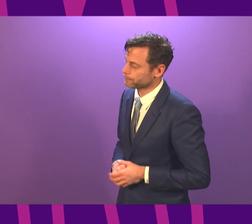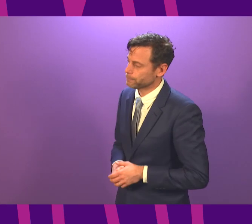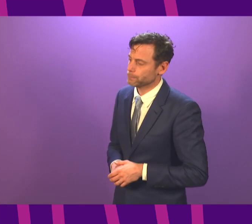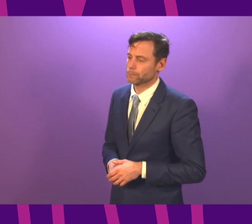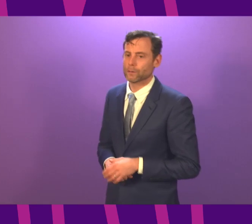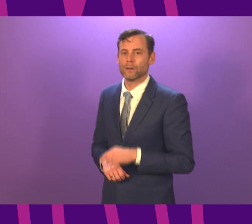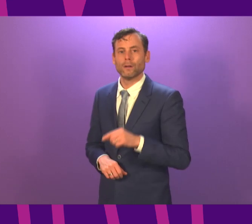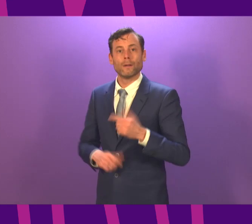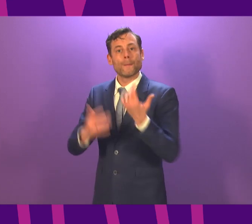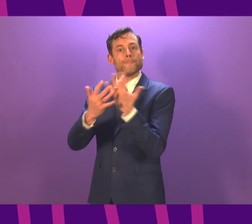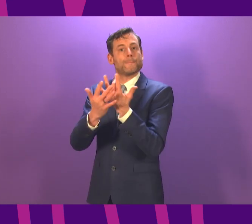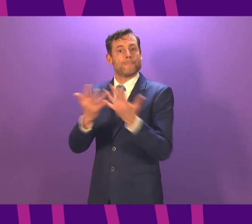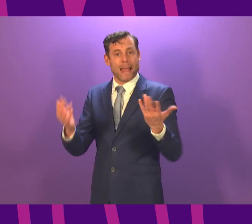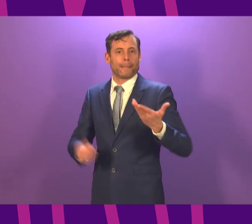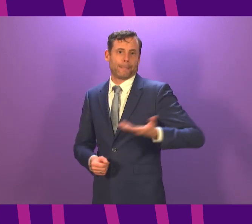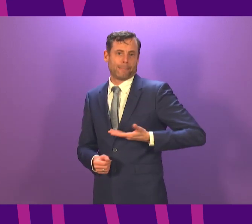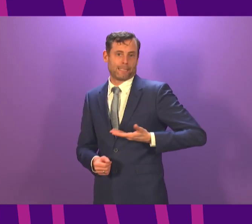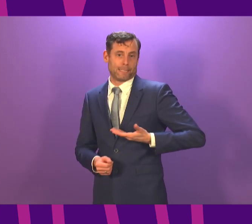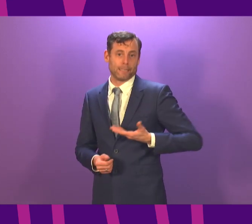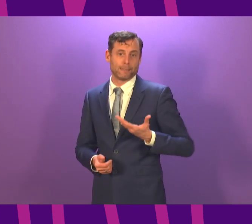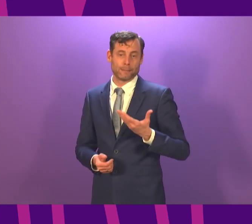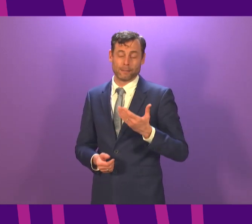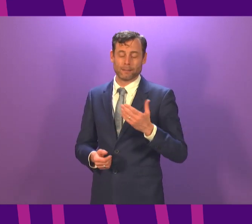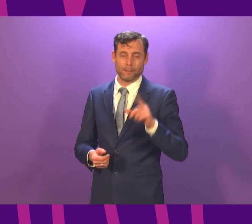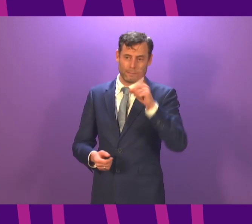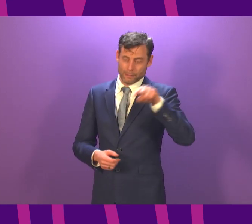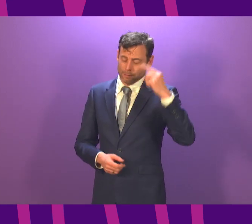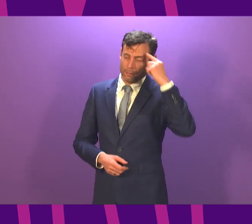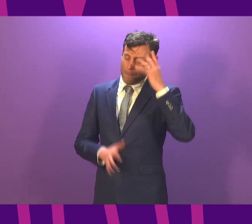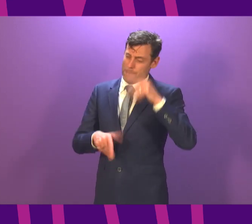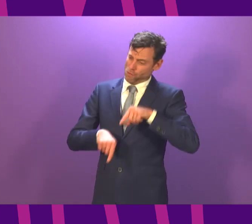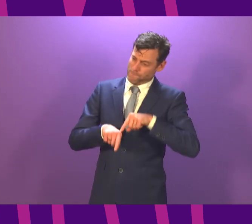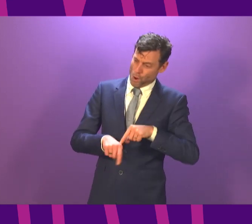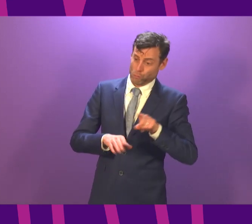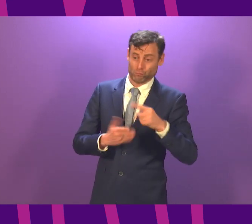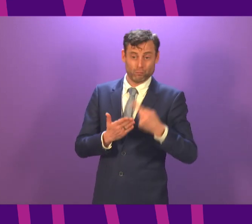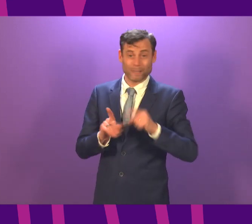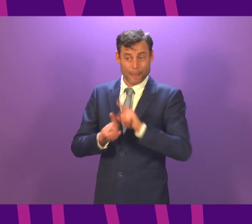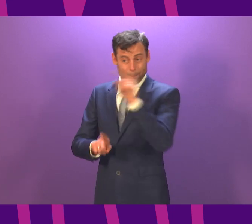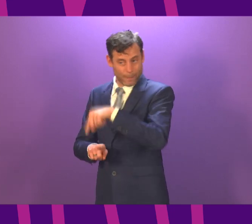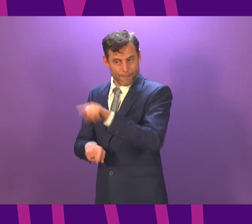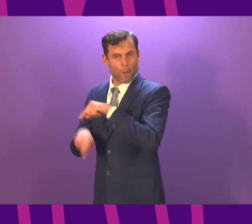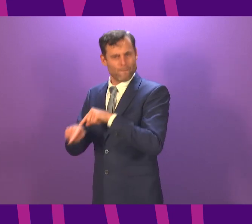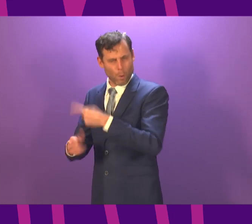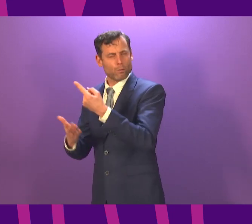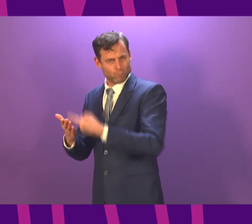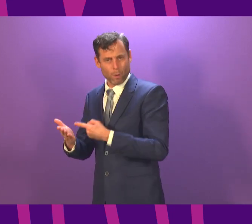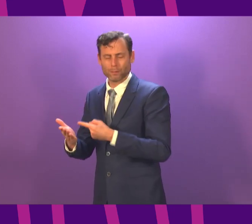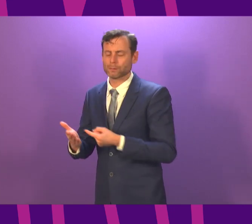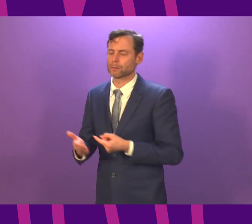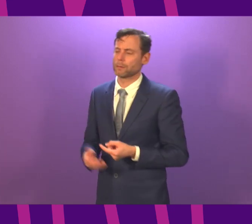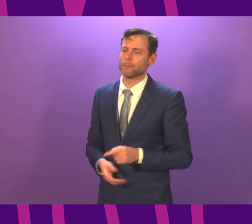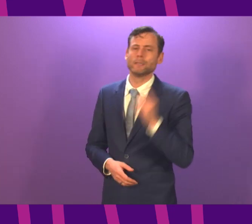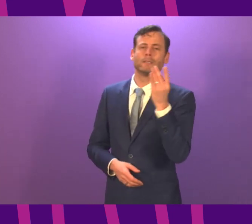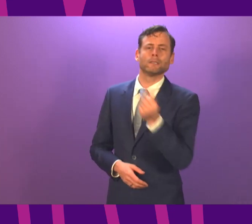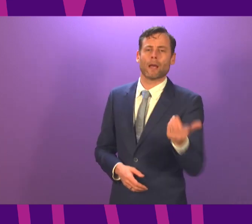The vast majority of businesses like the rest of the population are complying fully with all that is asked of them. There are some that will always